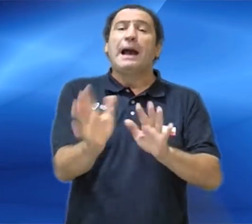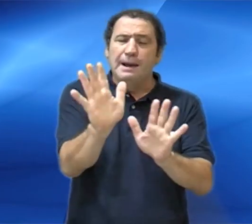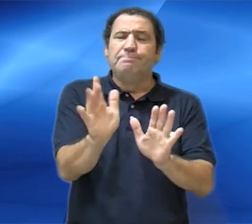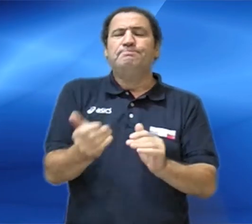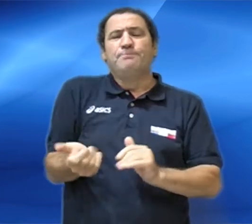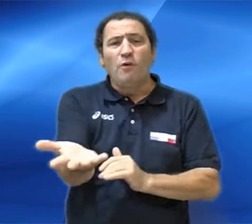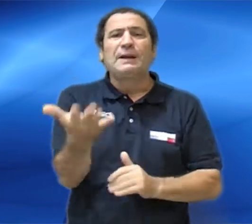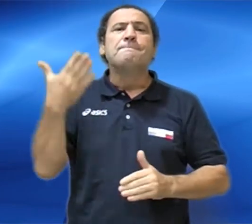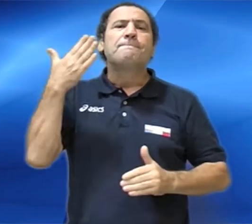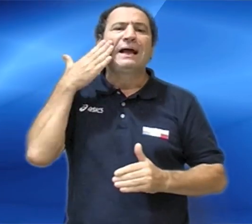Oh. Good. Brown.